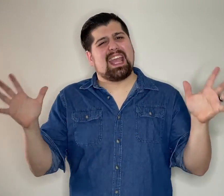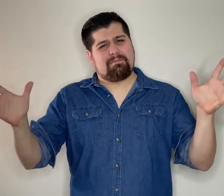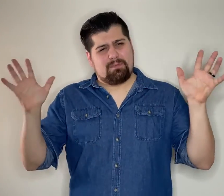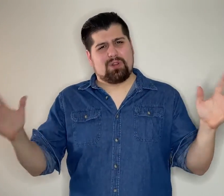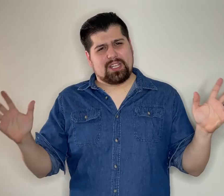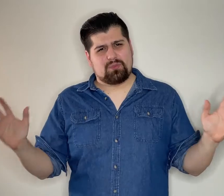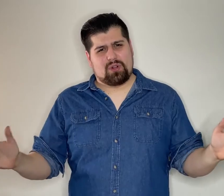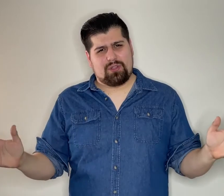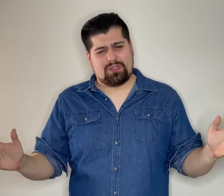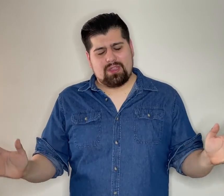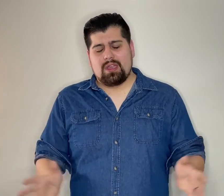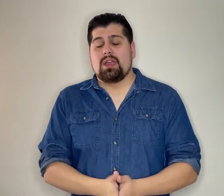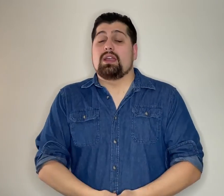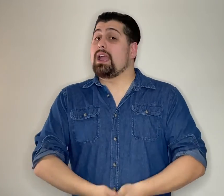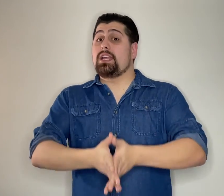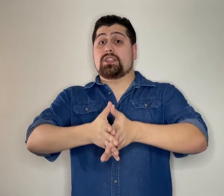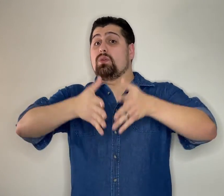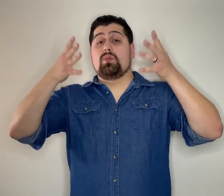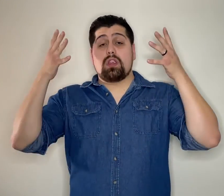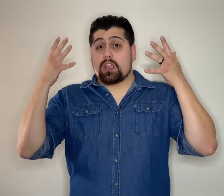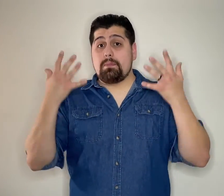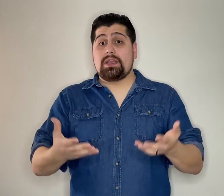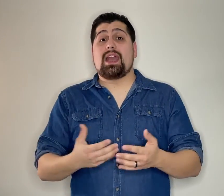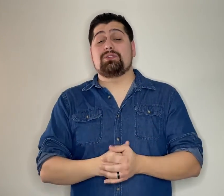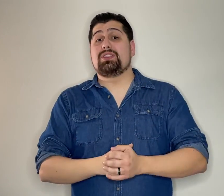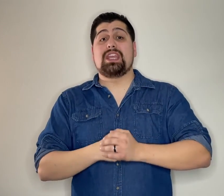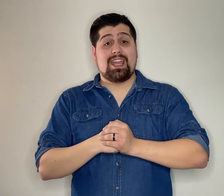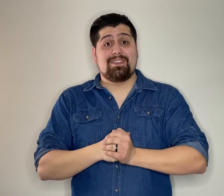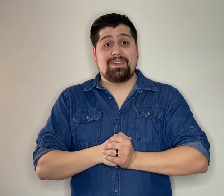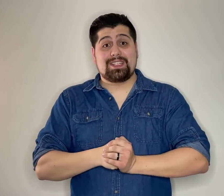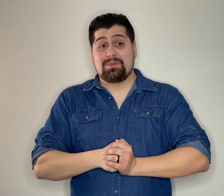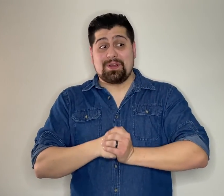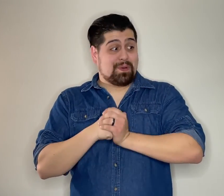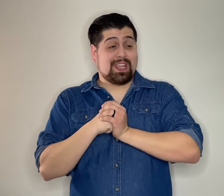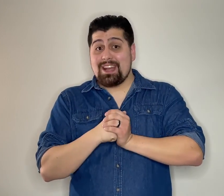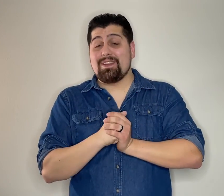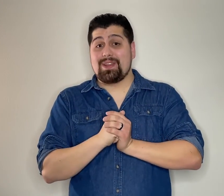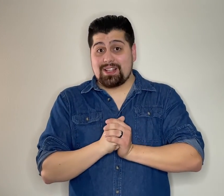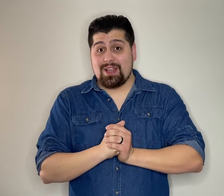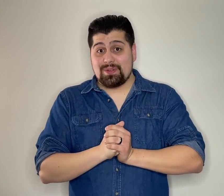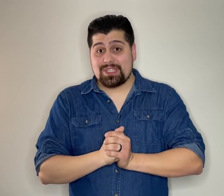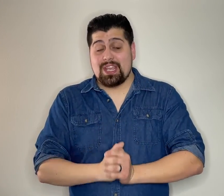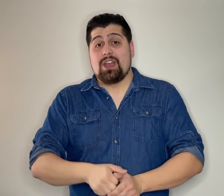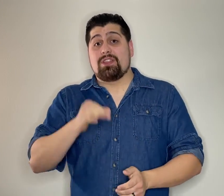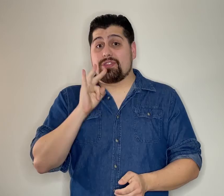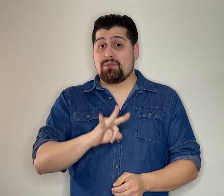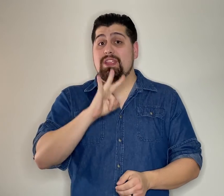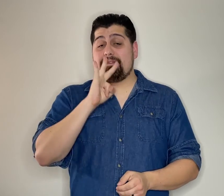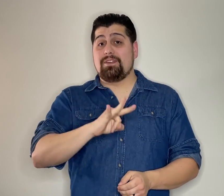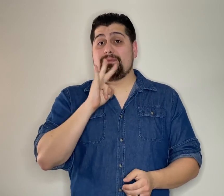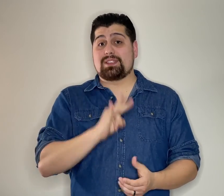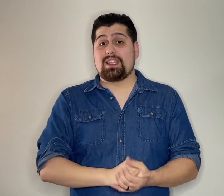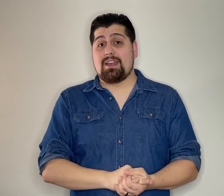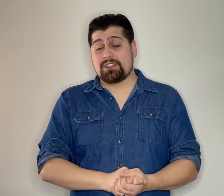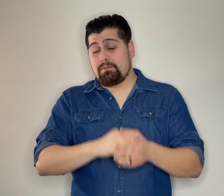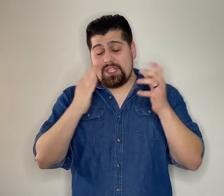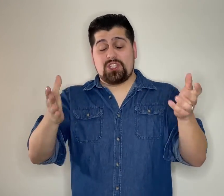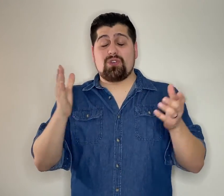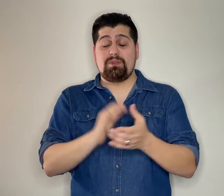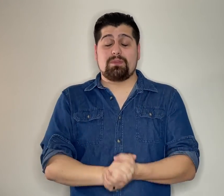that for what it's worth Guys, we are coming down to the end of it We're getting very close Three films left So please join me